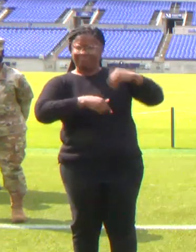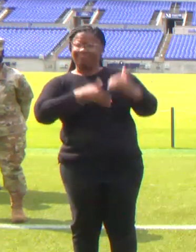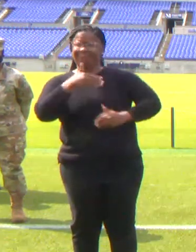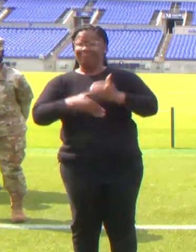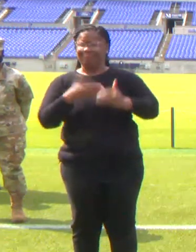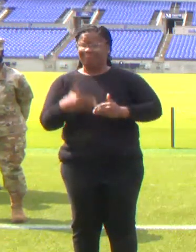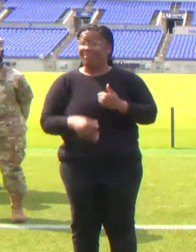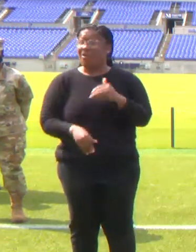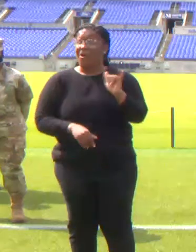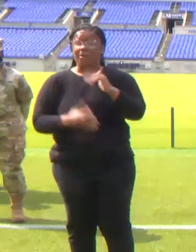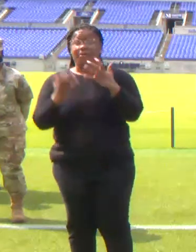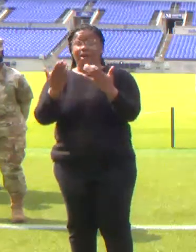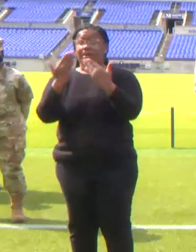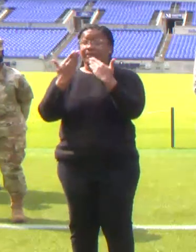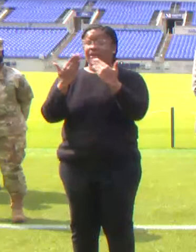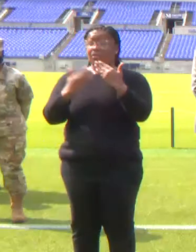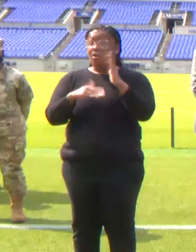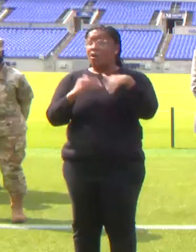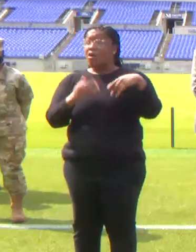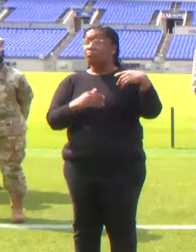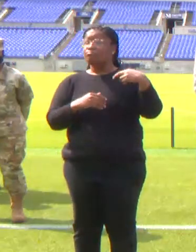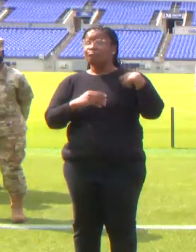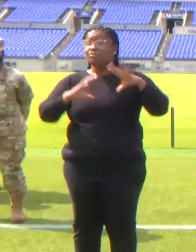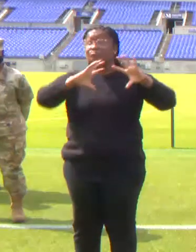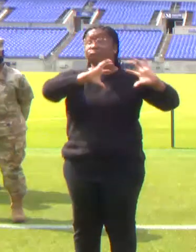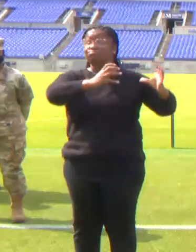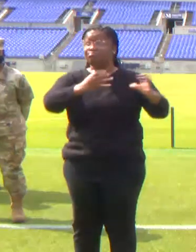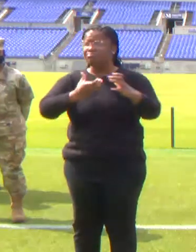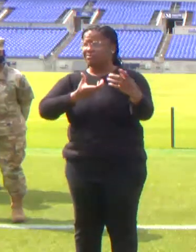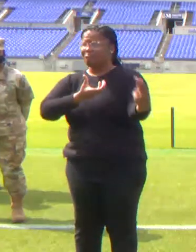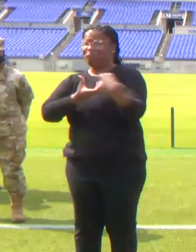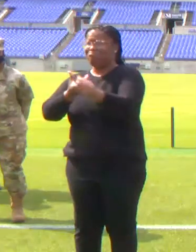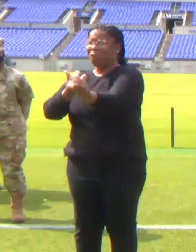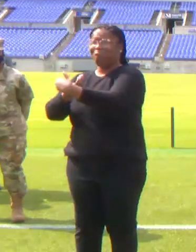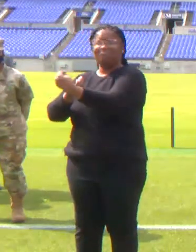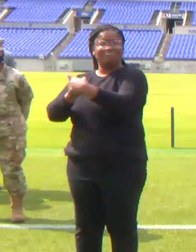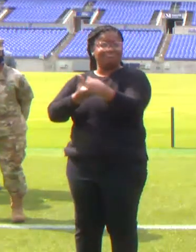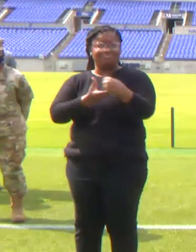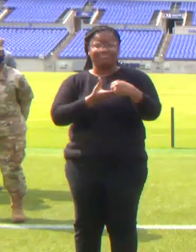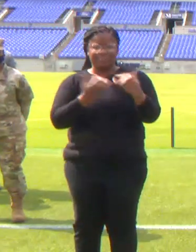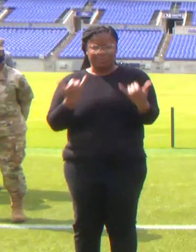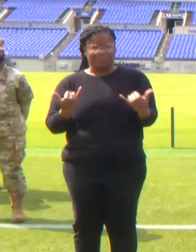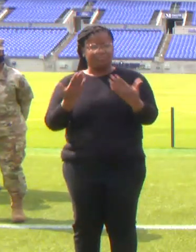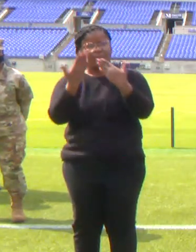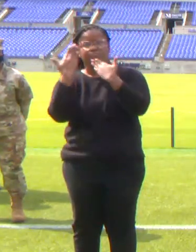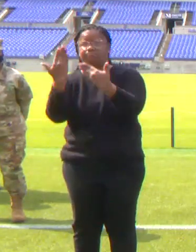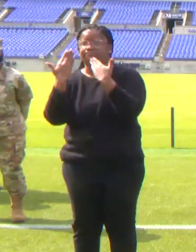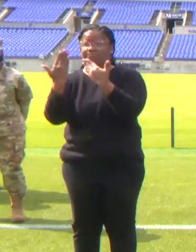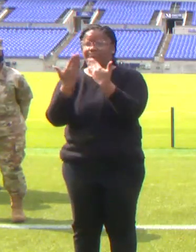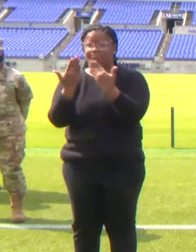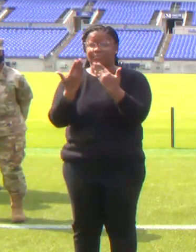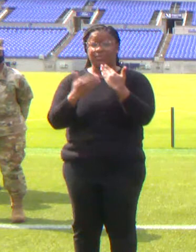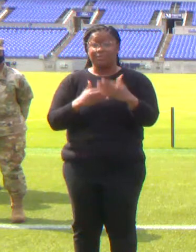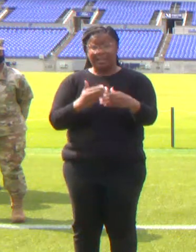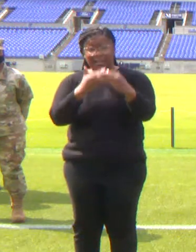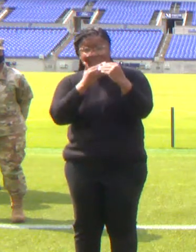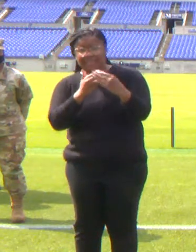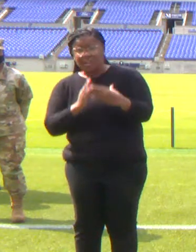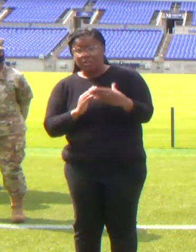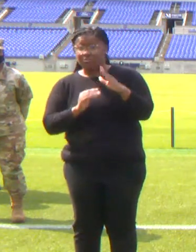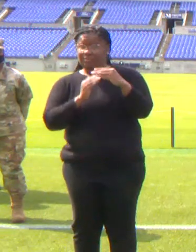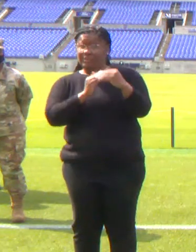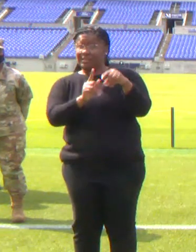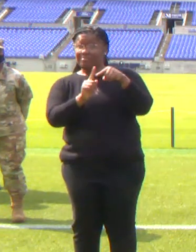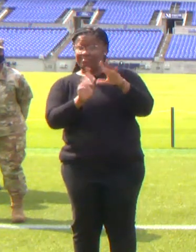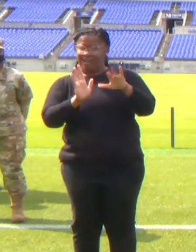faith leaders who are joining us here today. Thank you for leading by example by getting your vaccine here